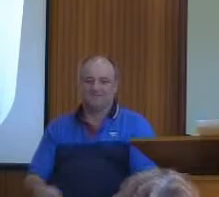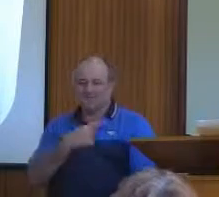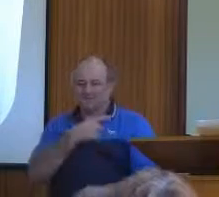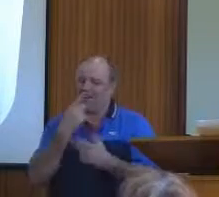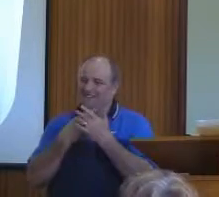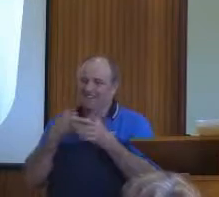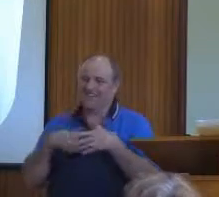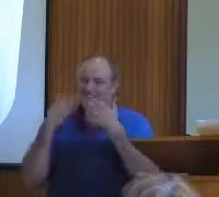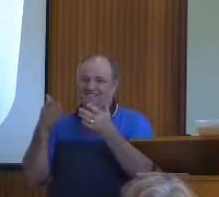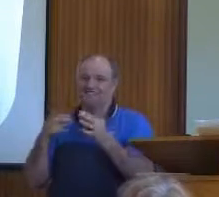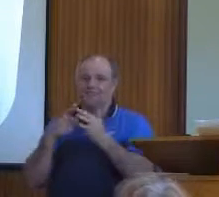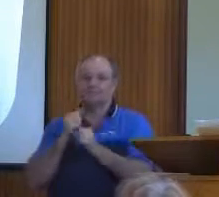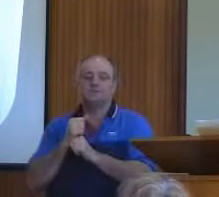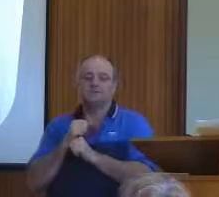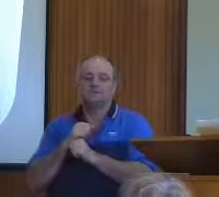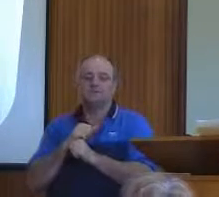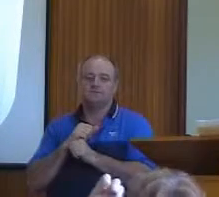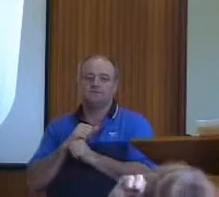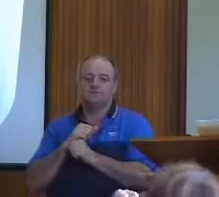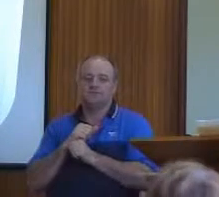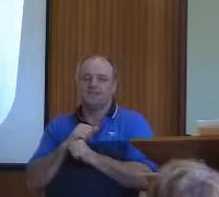everybody He possibly can.